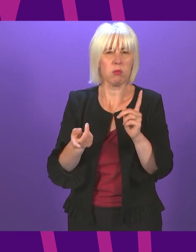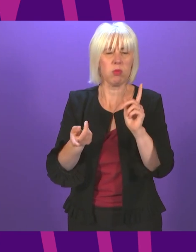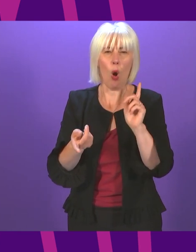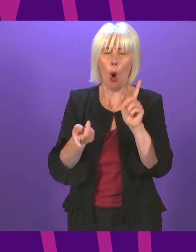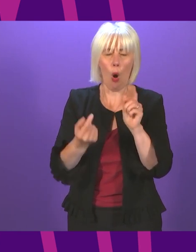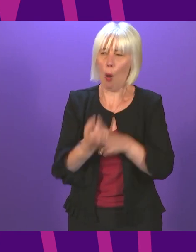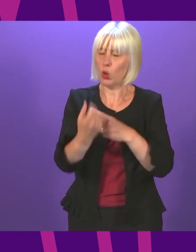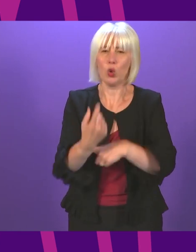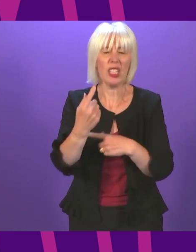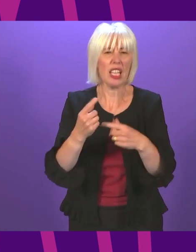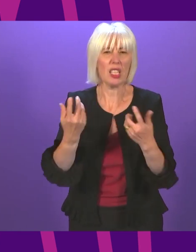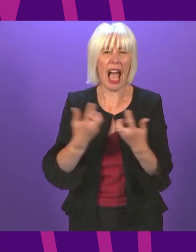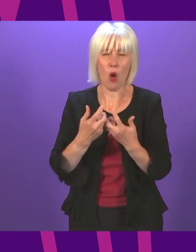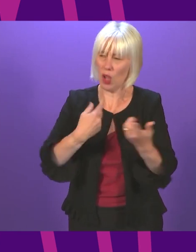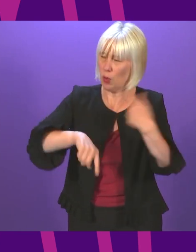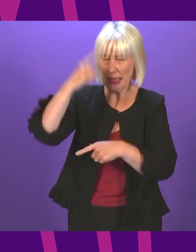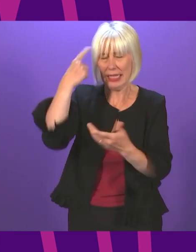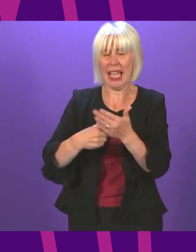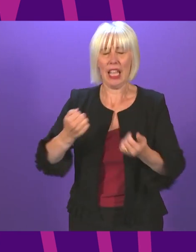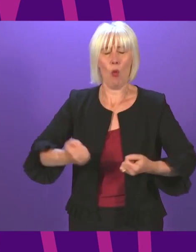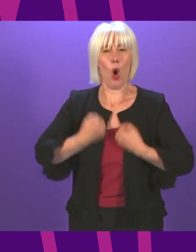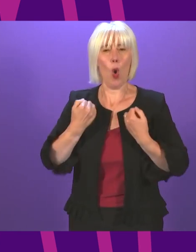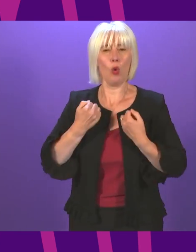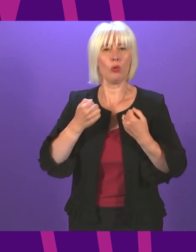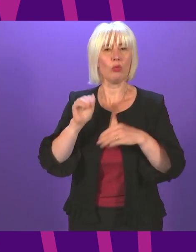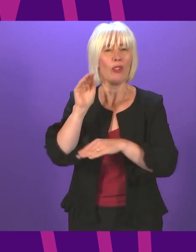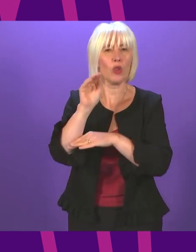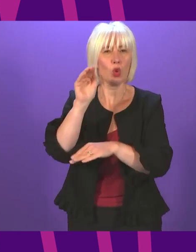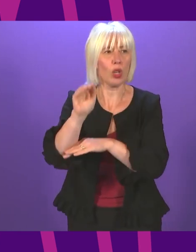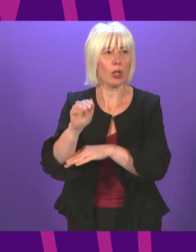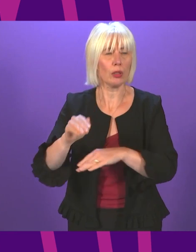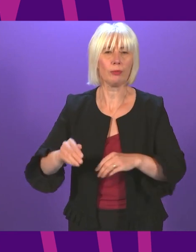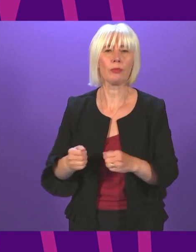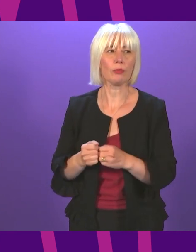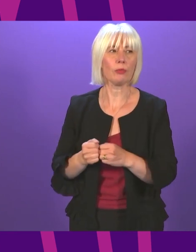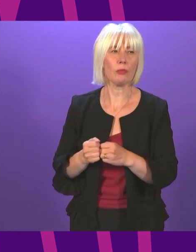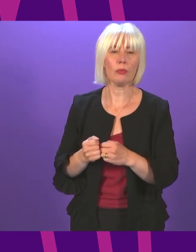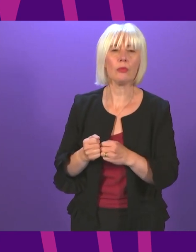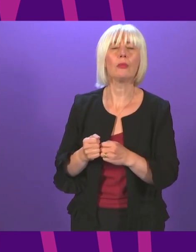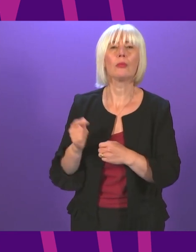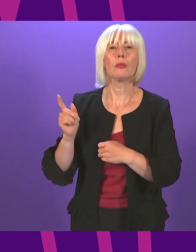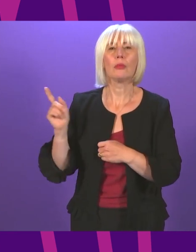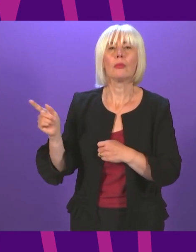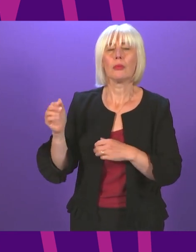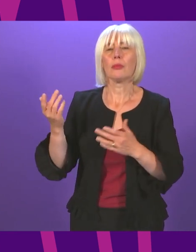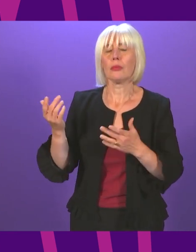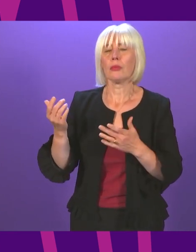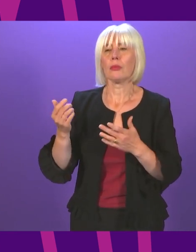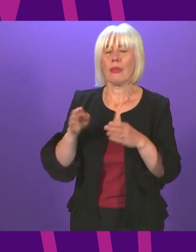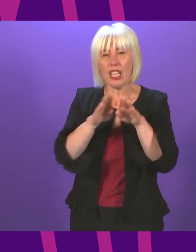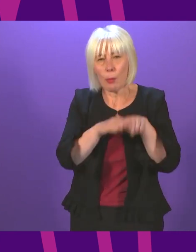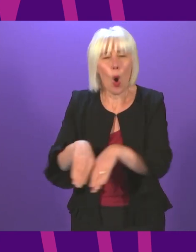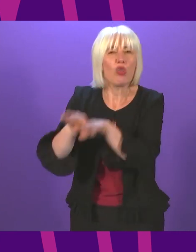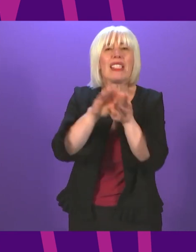with the ability to determine our own future first minister there's a basic question of democracy here